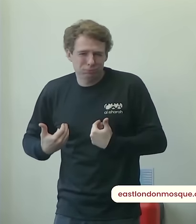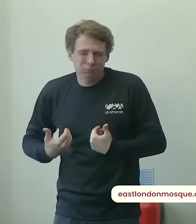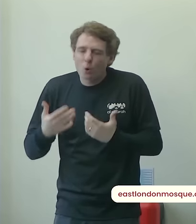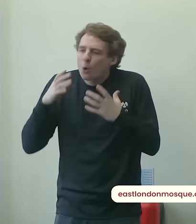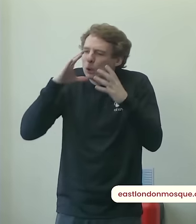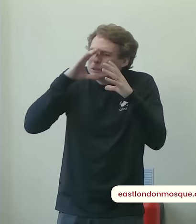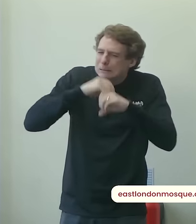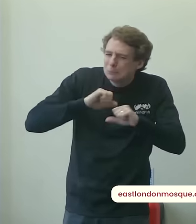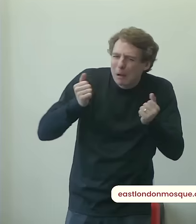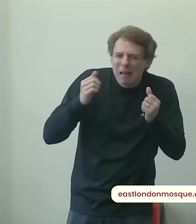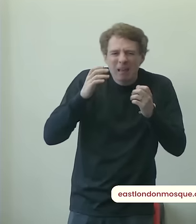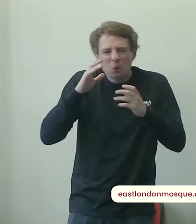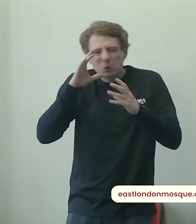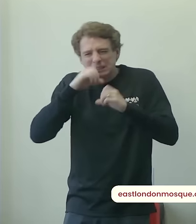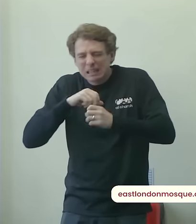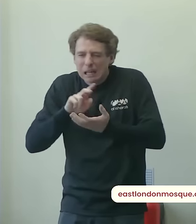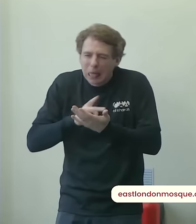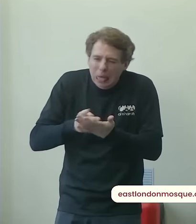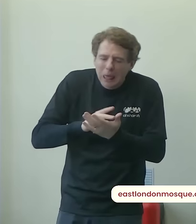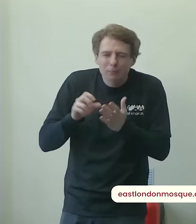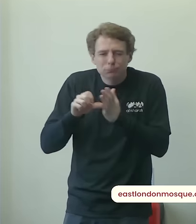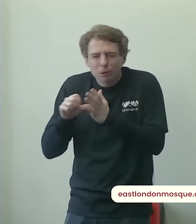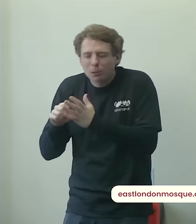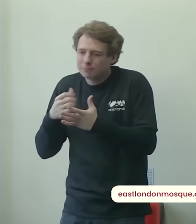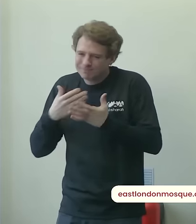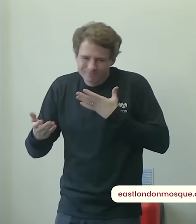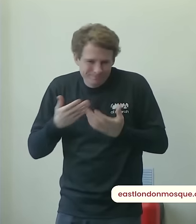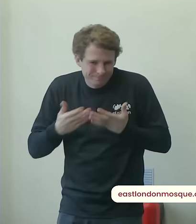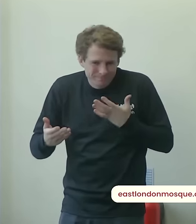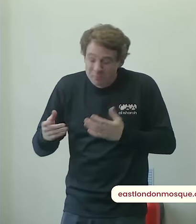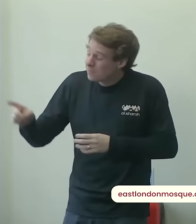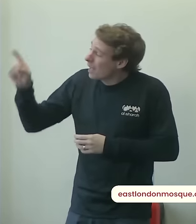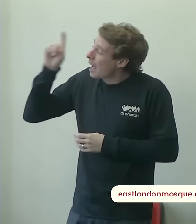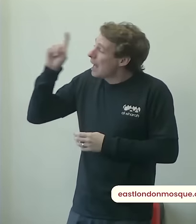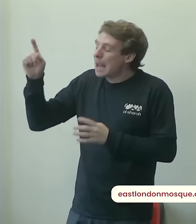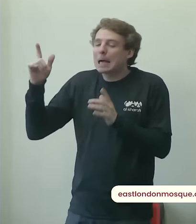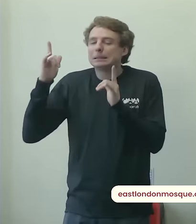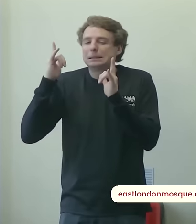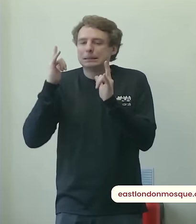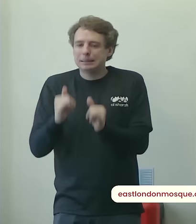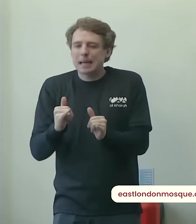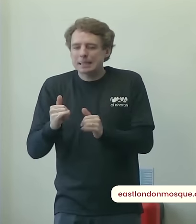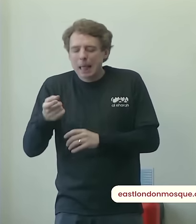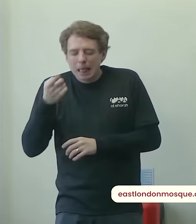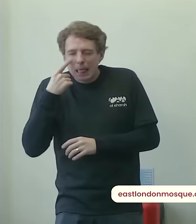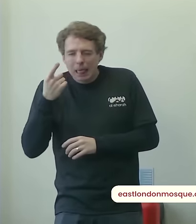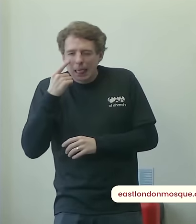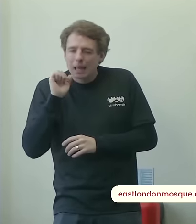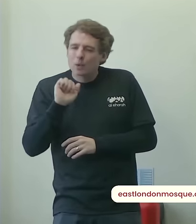test you and i just want to see how you react with the test are you still connected to me or not that's it